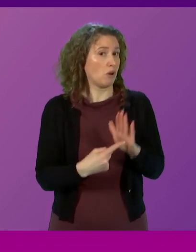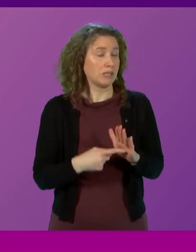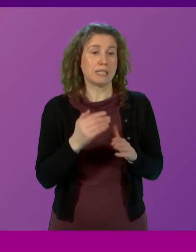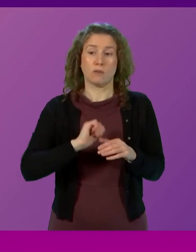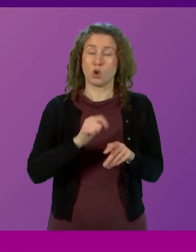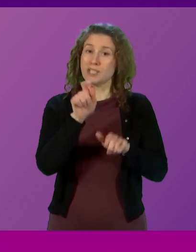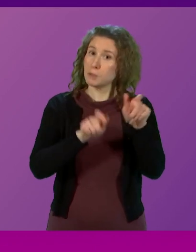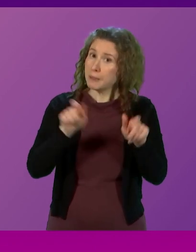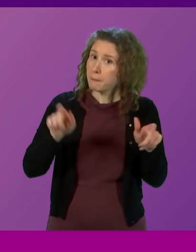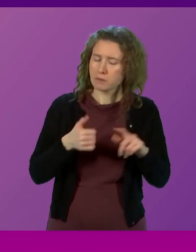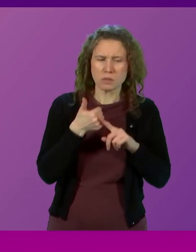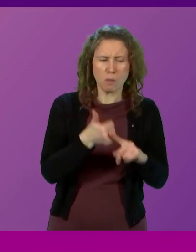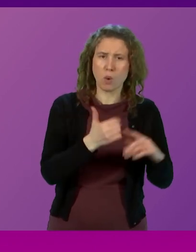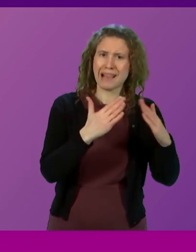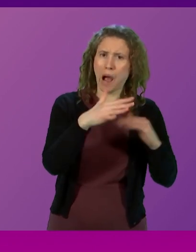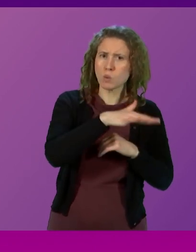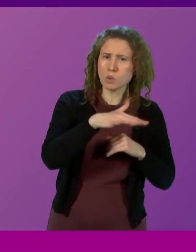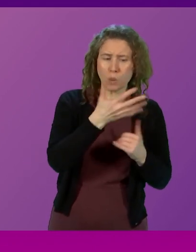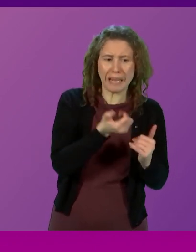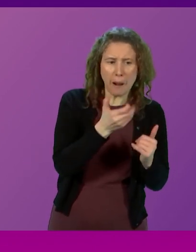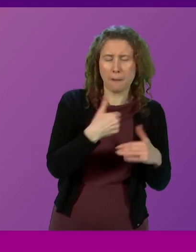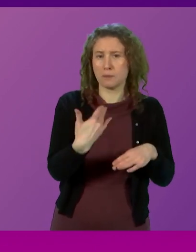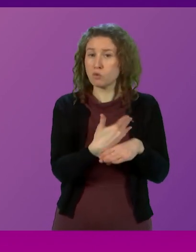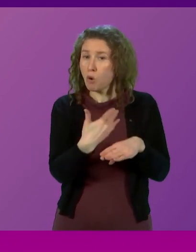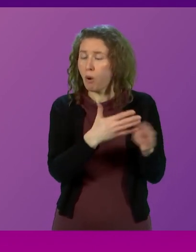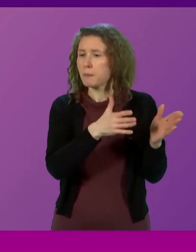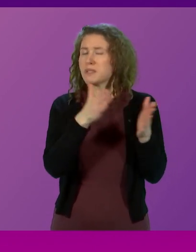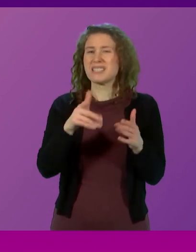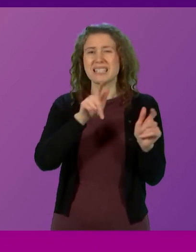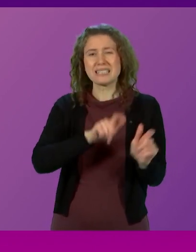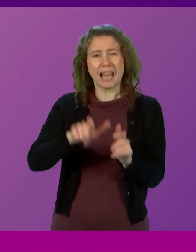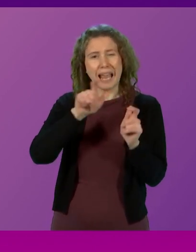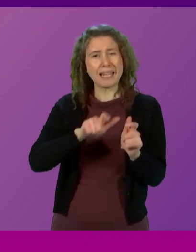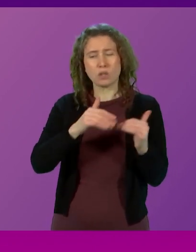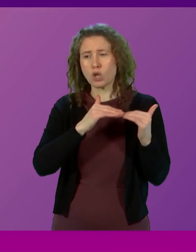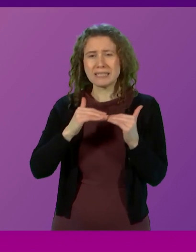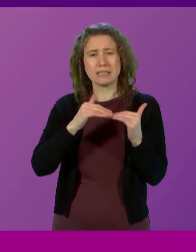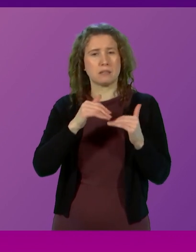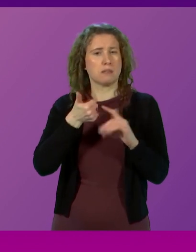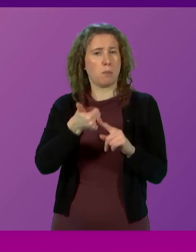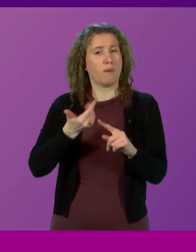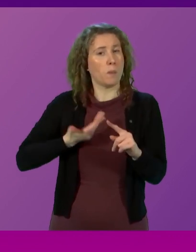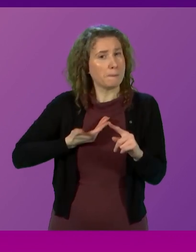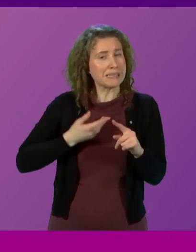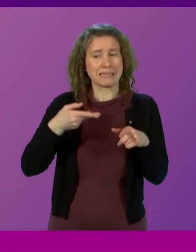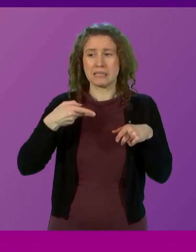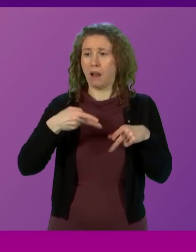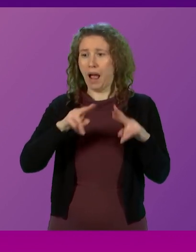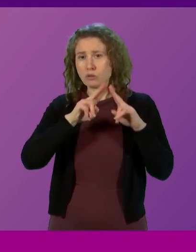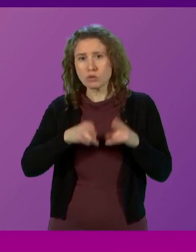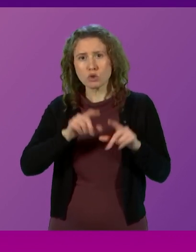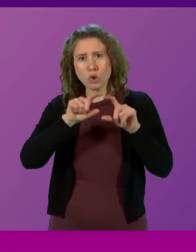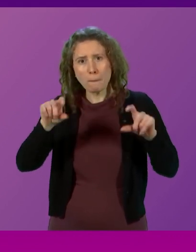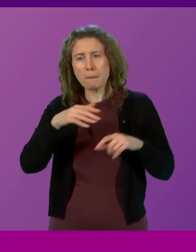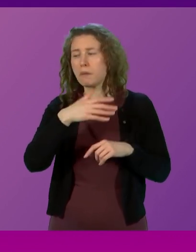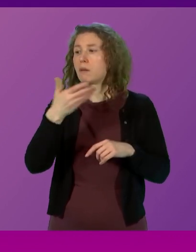people, on supporting household incomes and jobs, on sustained and consistent support for our businesses and high streets and on the